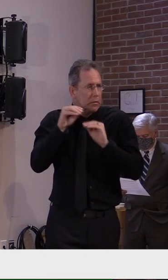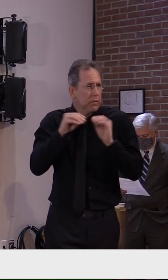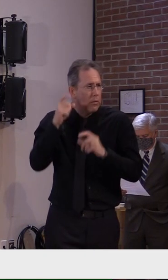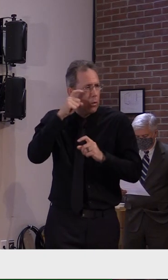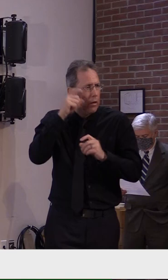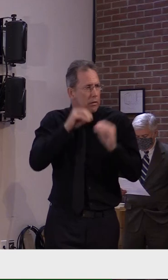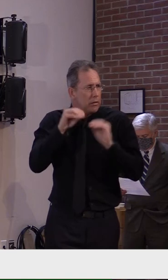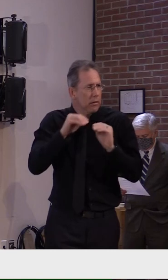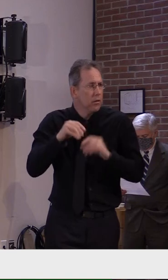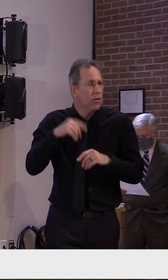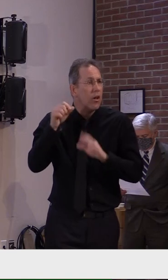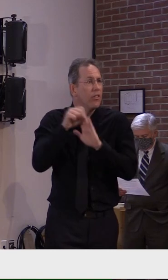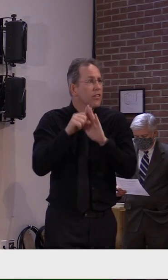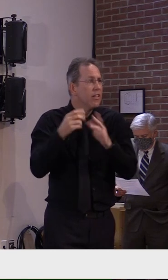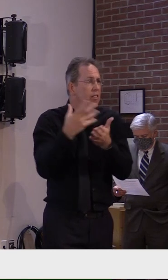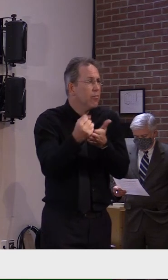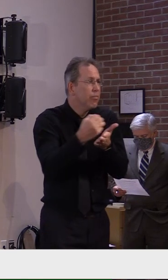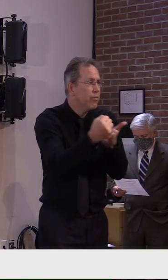John Dillon, BPR.